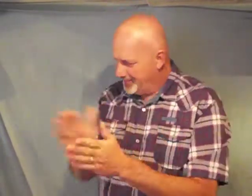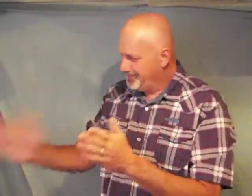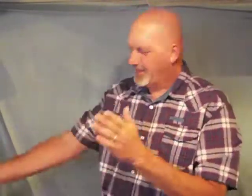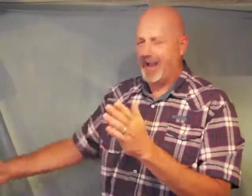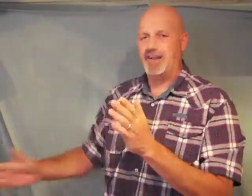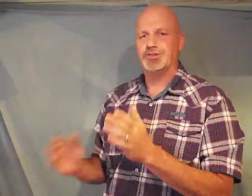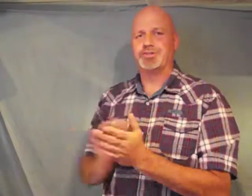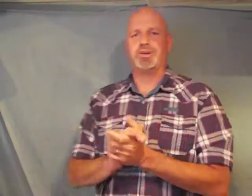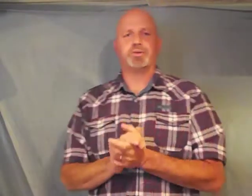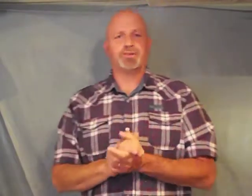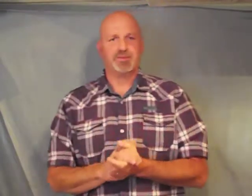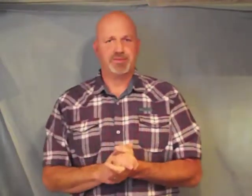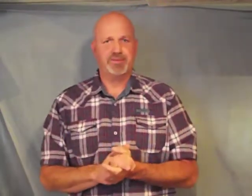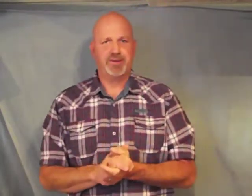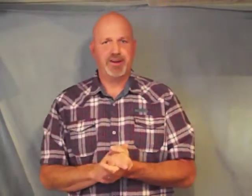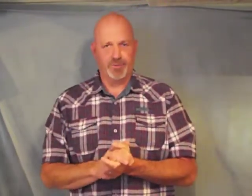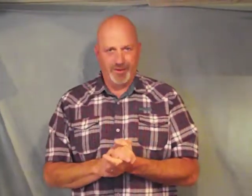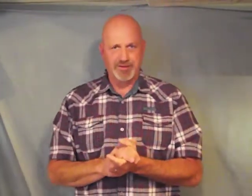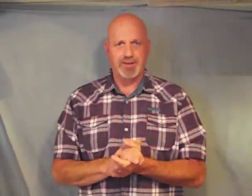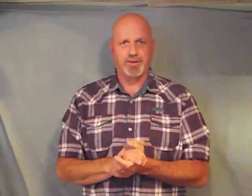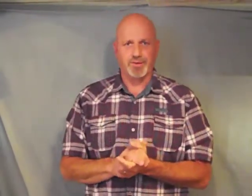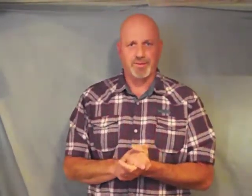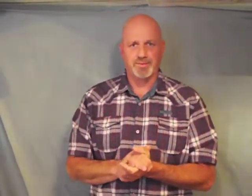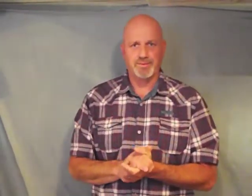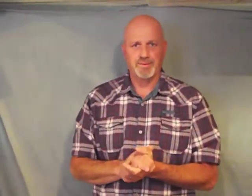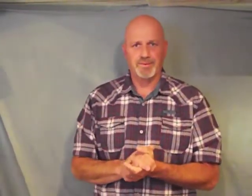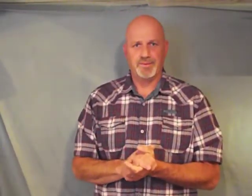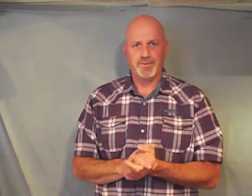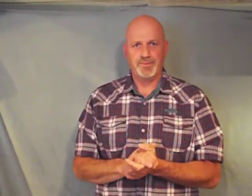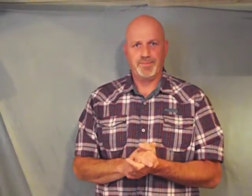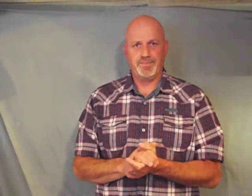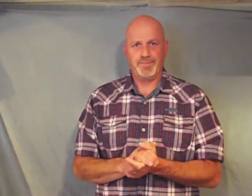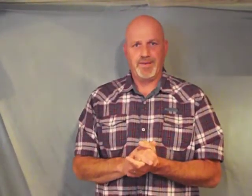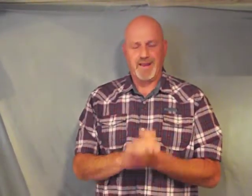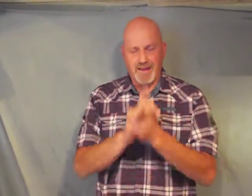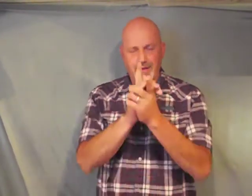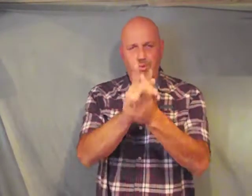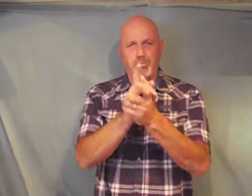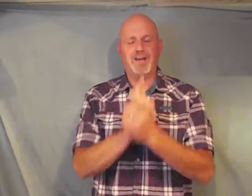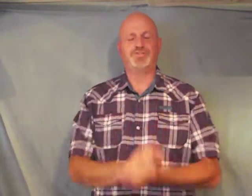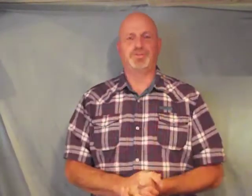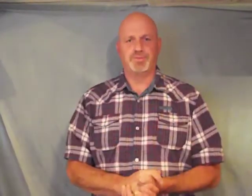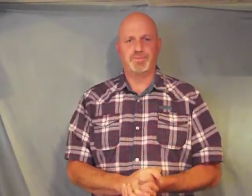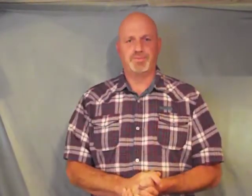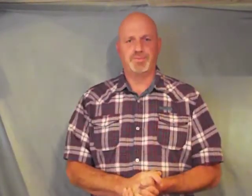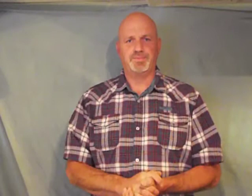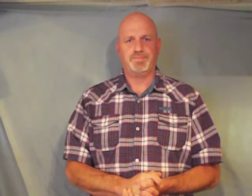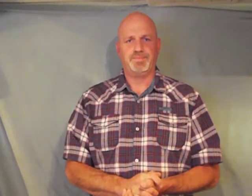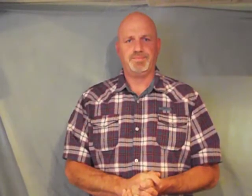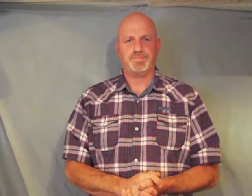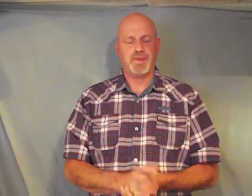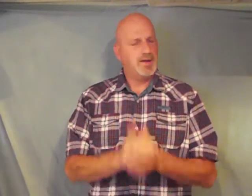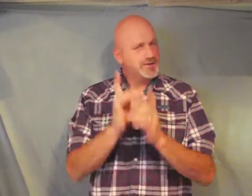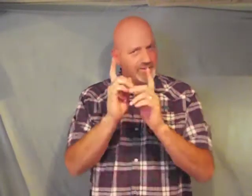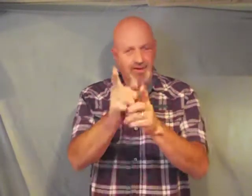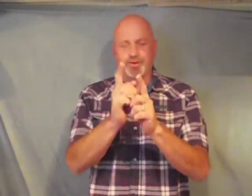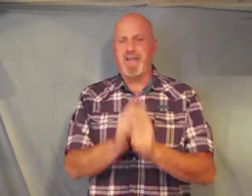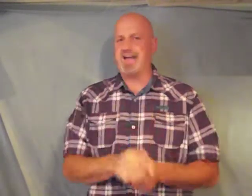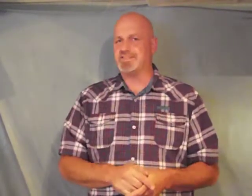guide your children in the ways of the Lord and God will bless you single dad is the